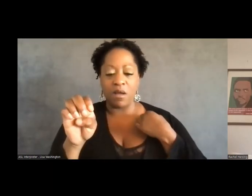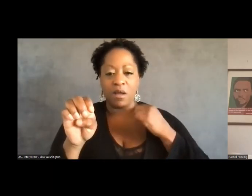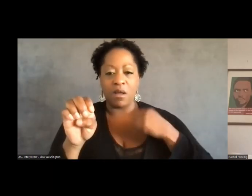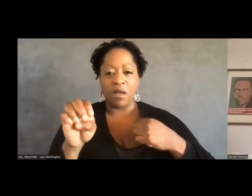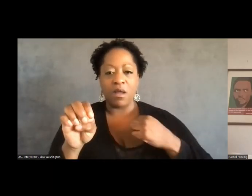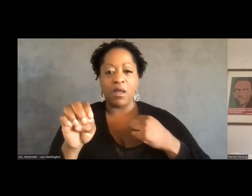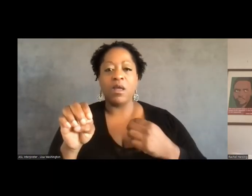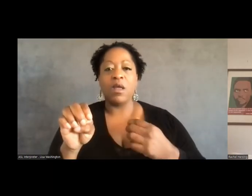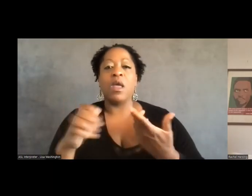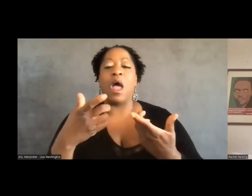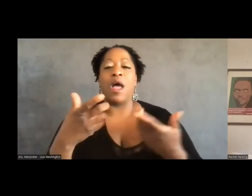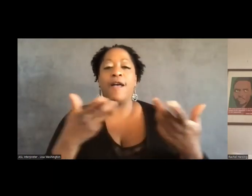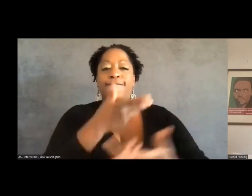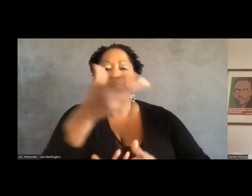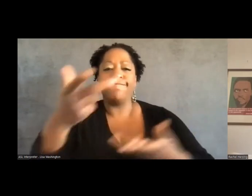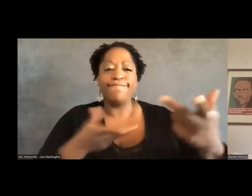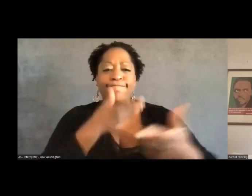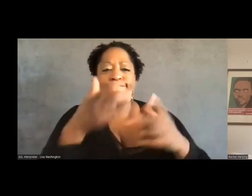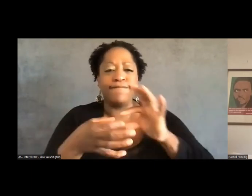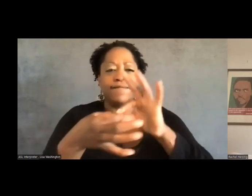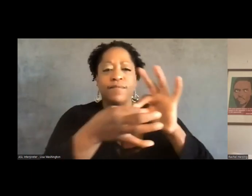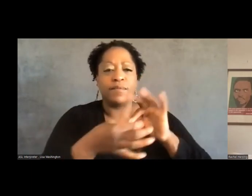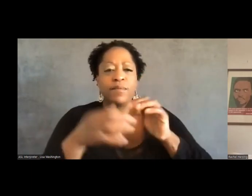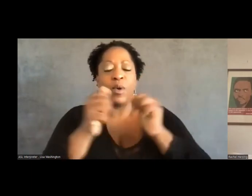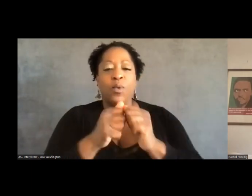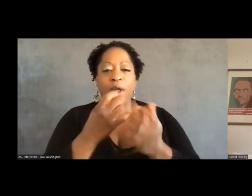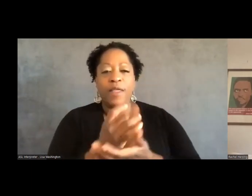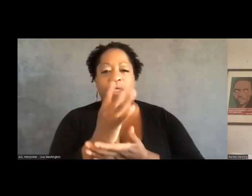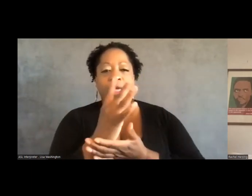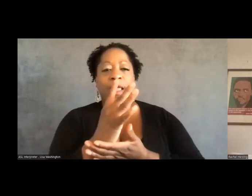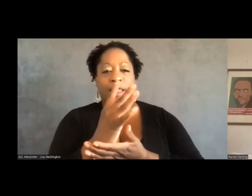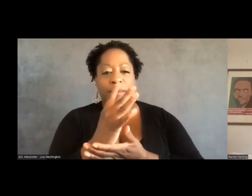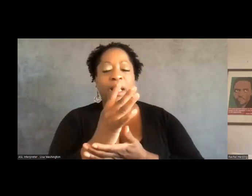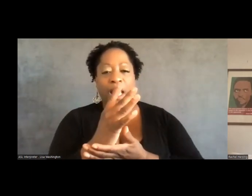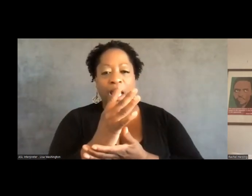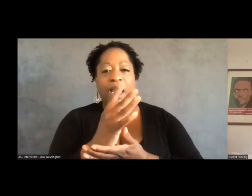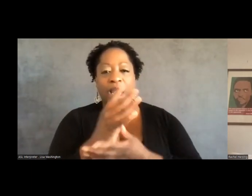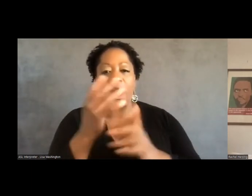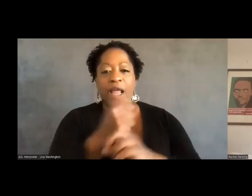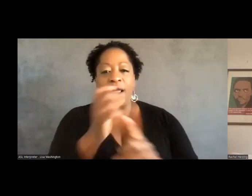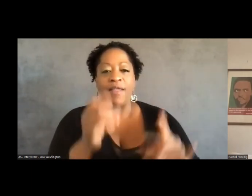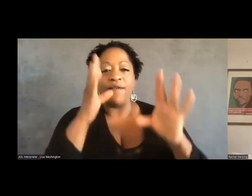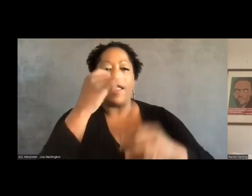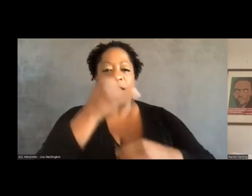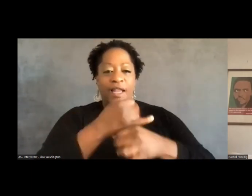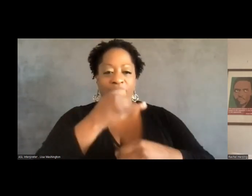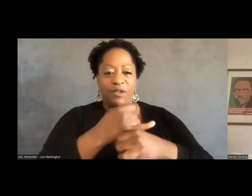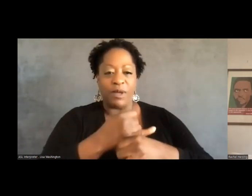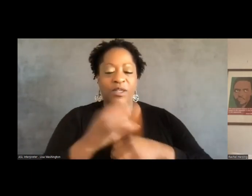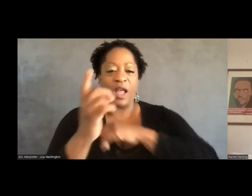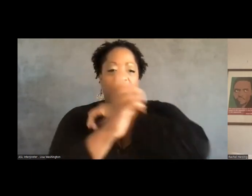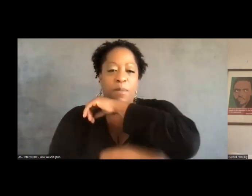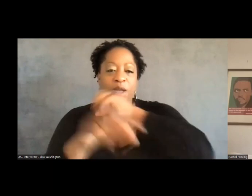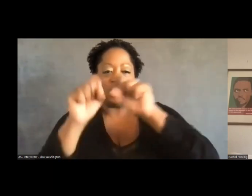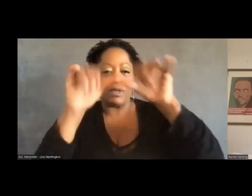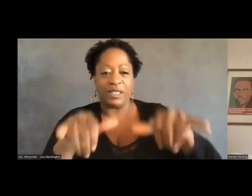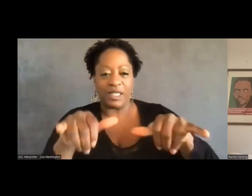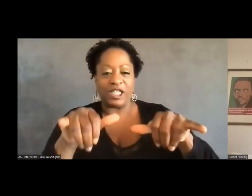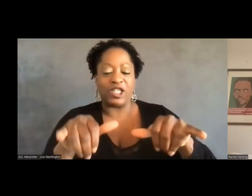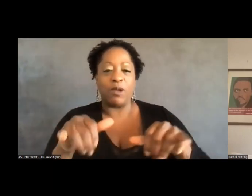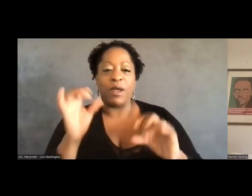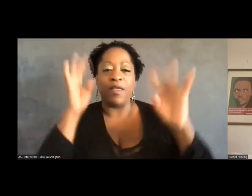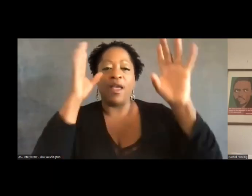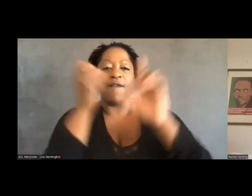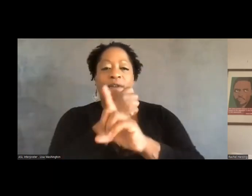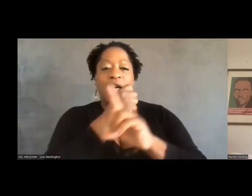dialectical relationship between eliminating the violent institutions of the punishment system, the violent practices